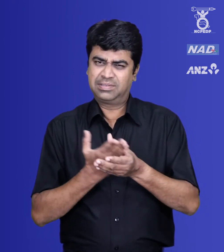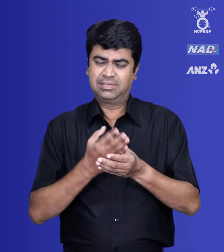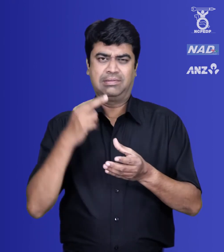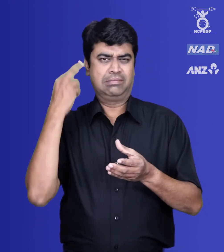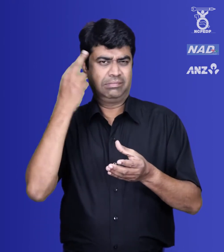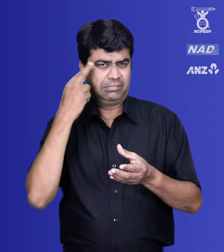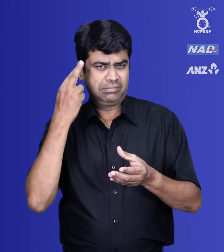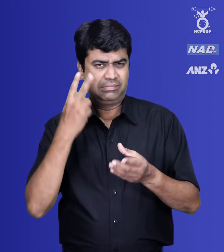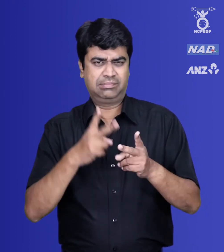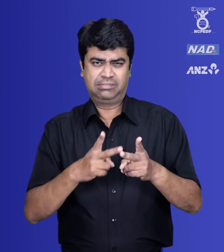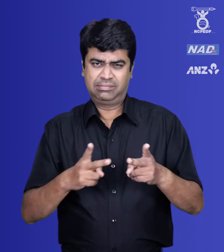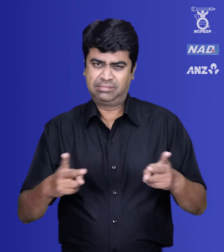government.